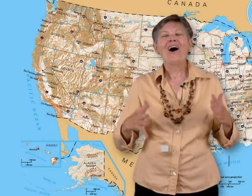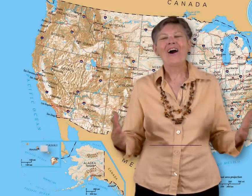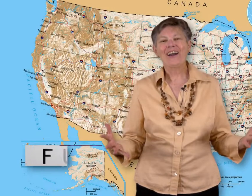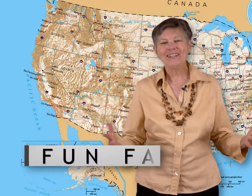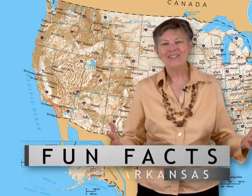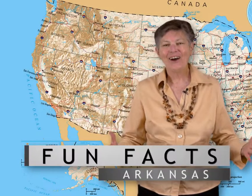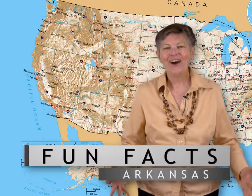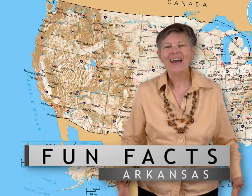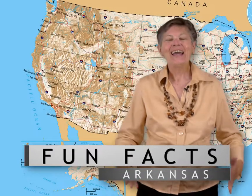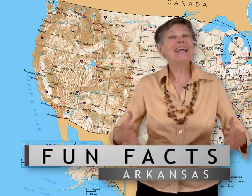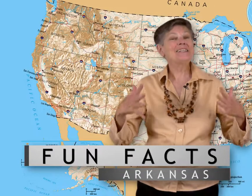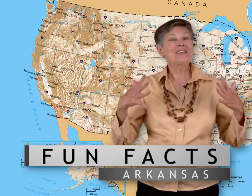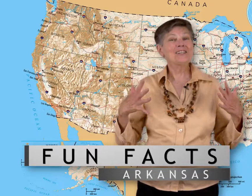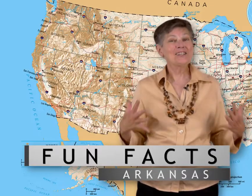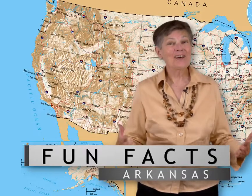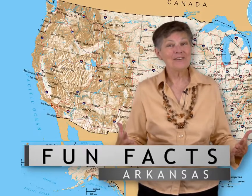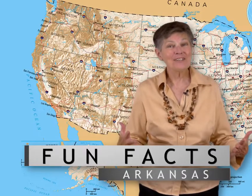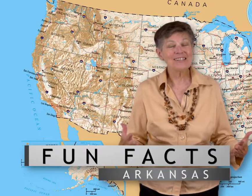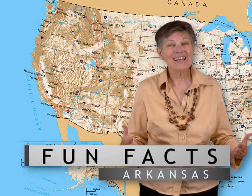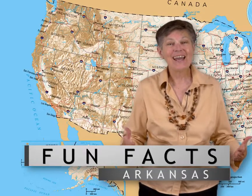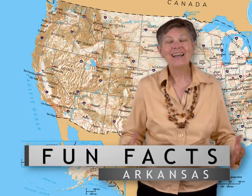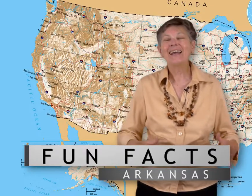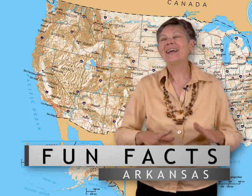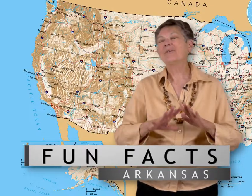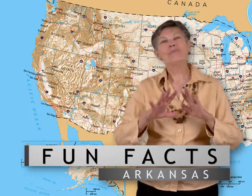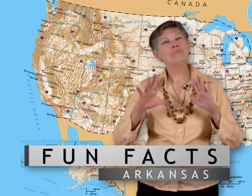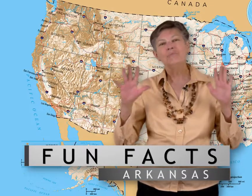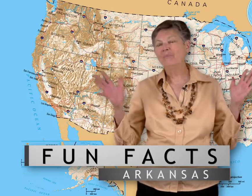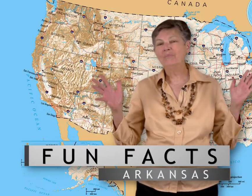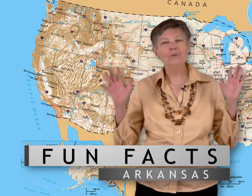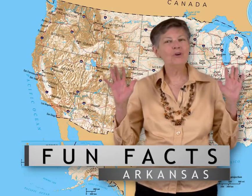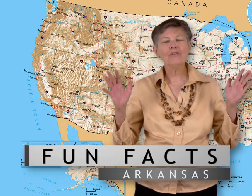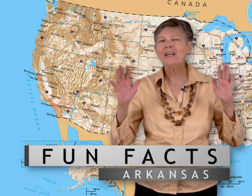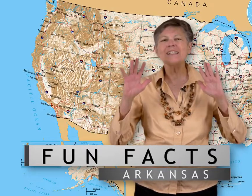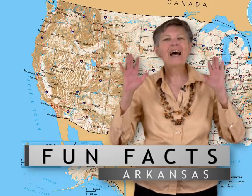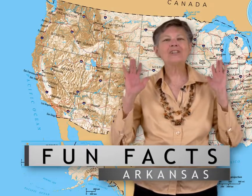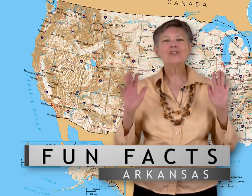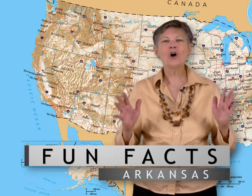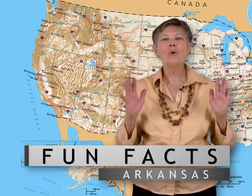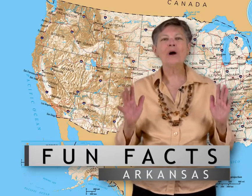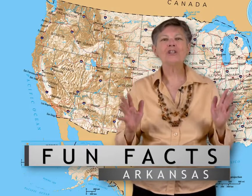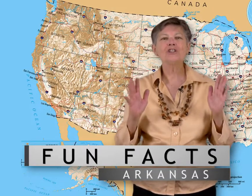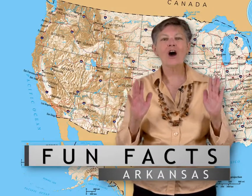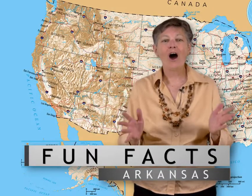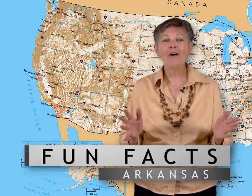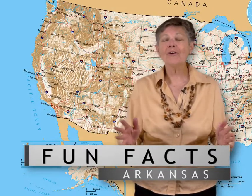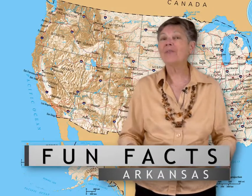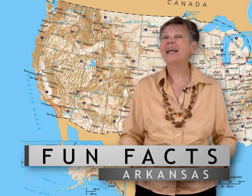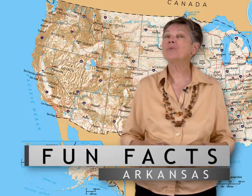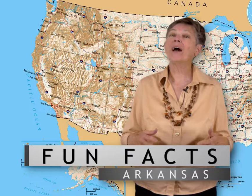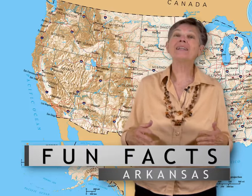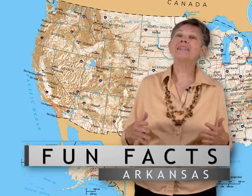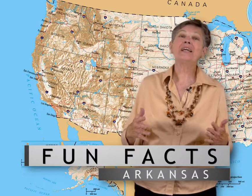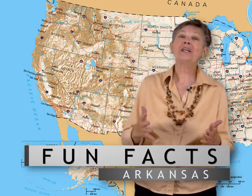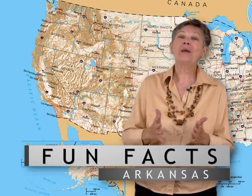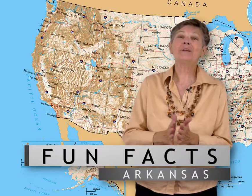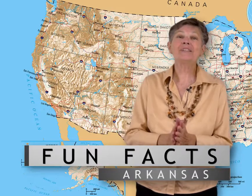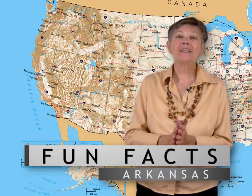Arkansas, it's a southern state, beautiful, it's got so much to offer, that's why its nickname is the